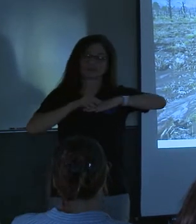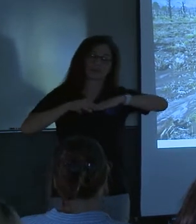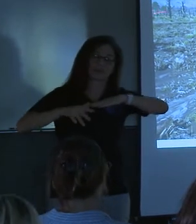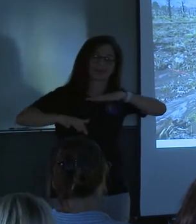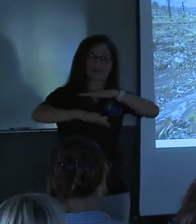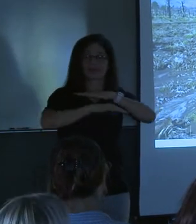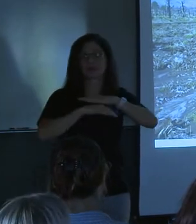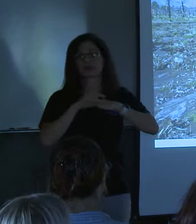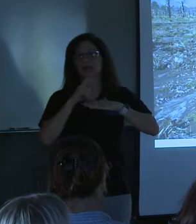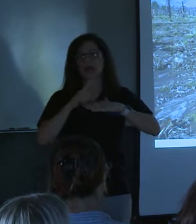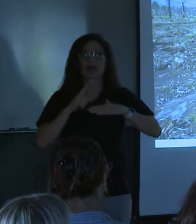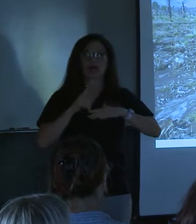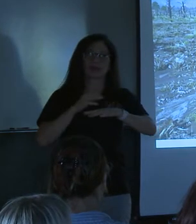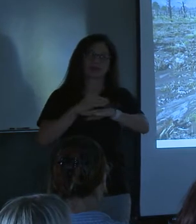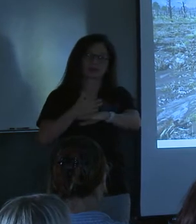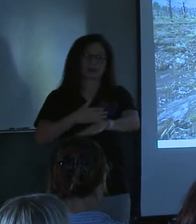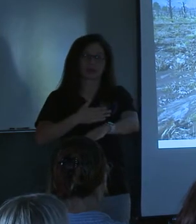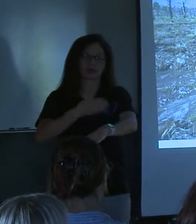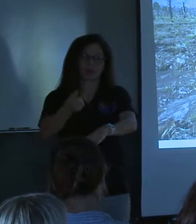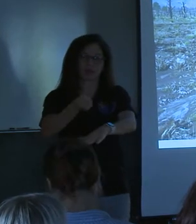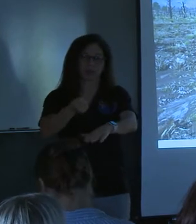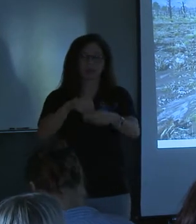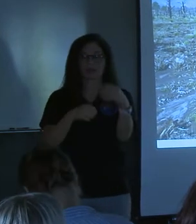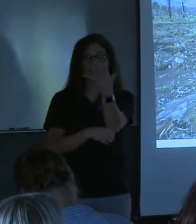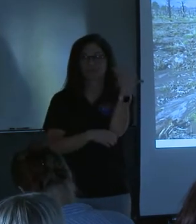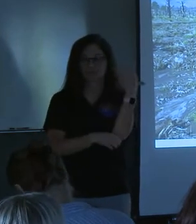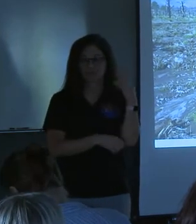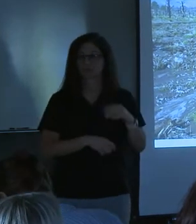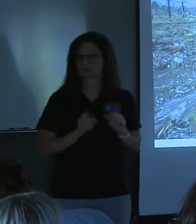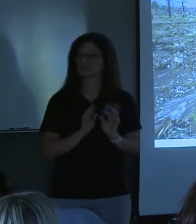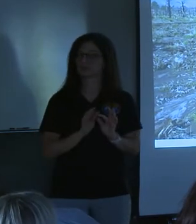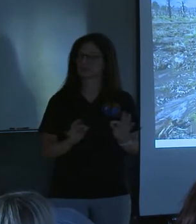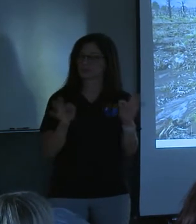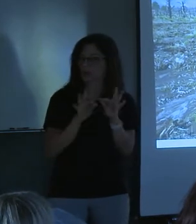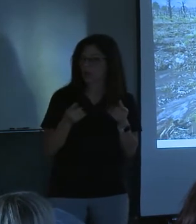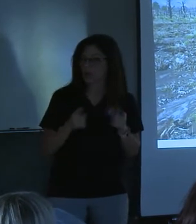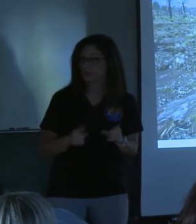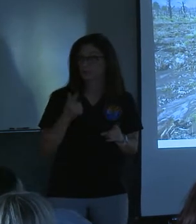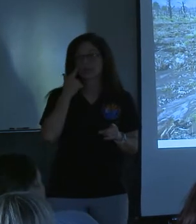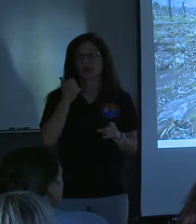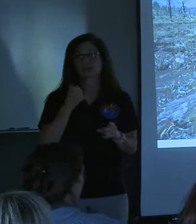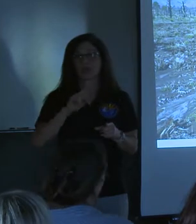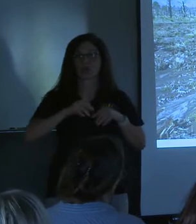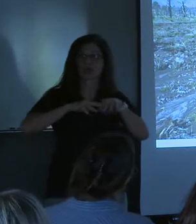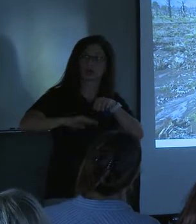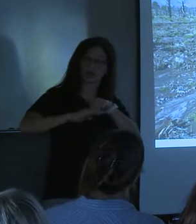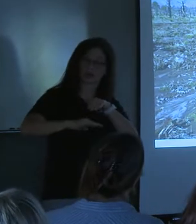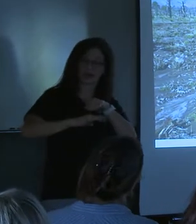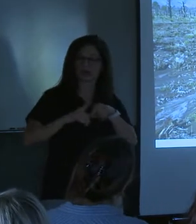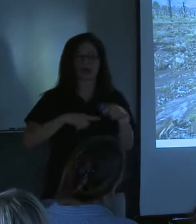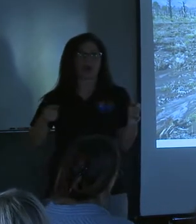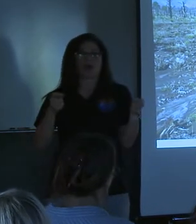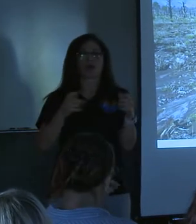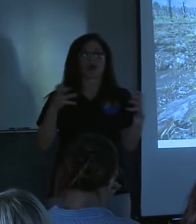And, uh, it's arrested up in the forest service area. It's, uh, really important that this happens because our drainage infrastructure can't